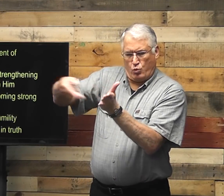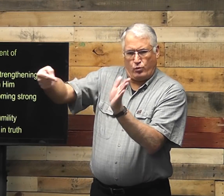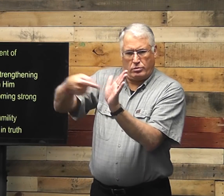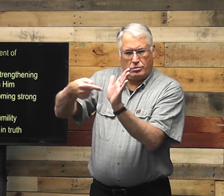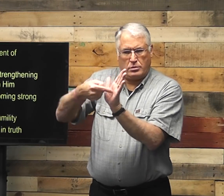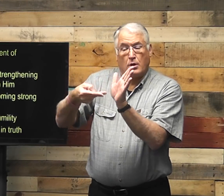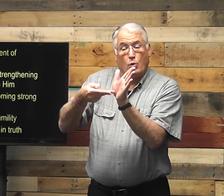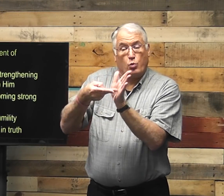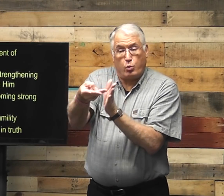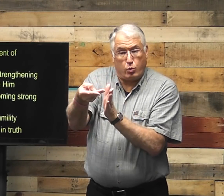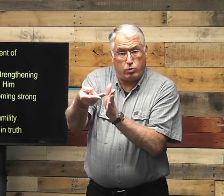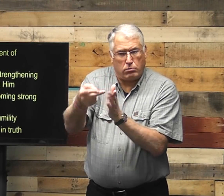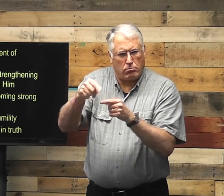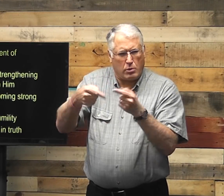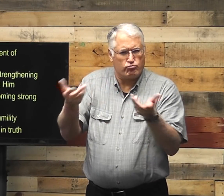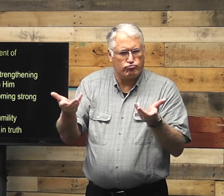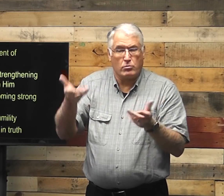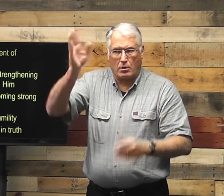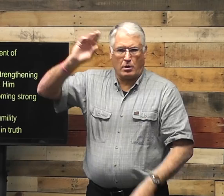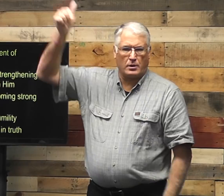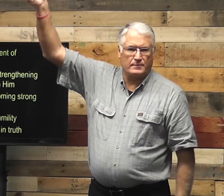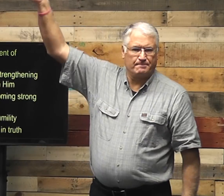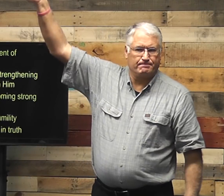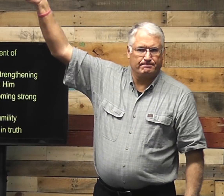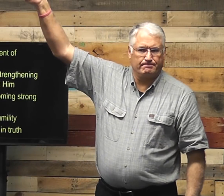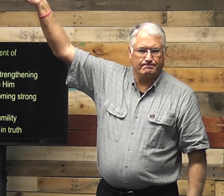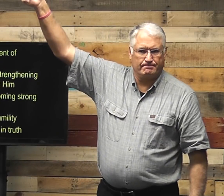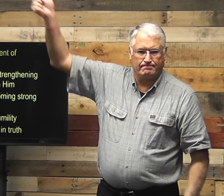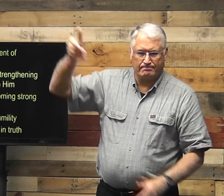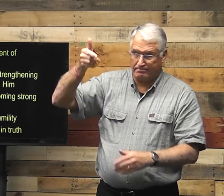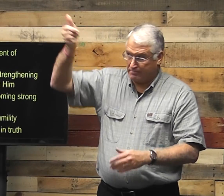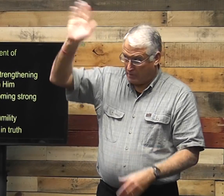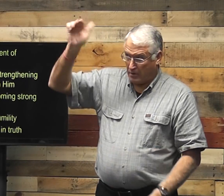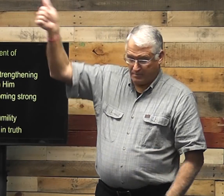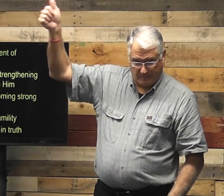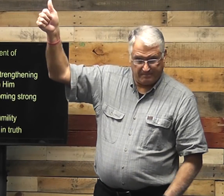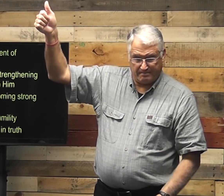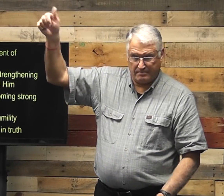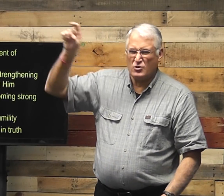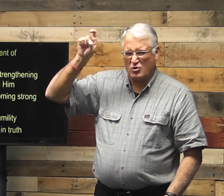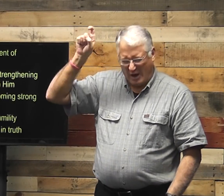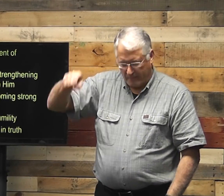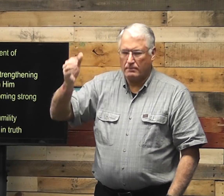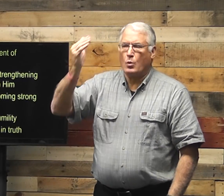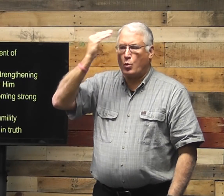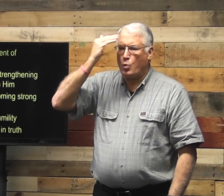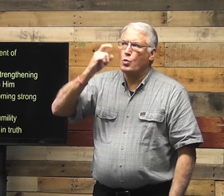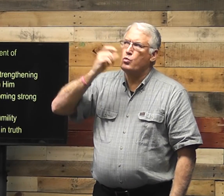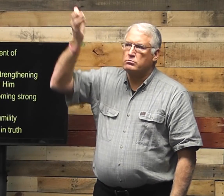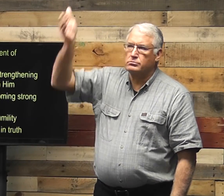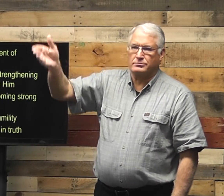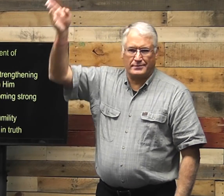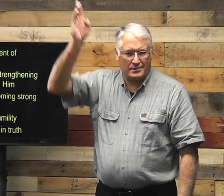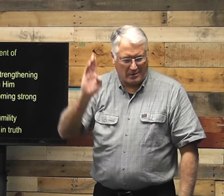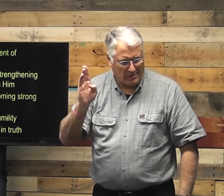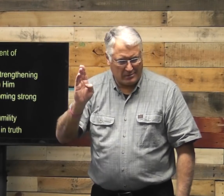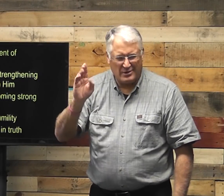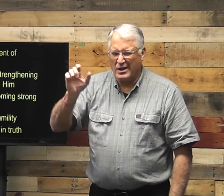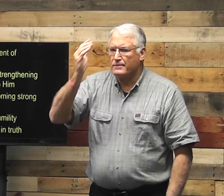Because it is rooted in the truth, and it is rooted in God himself. He is the truth. We need to know